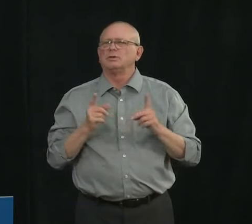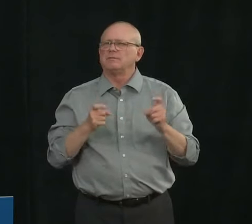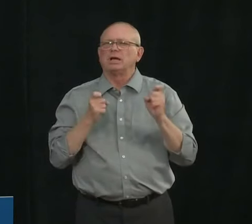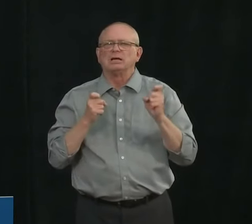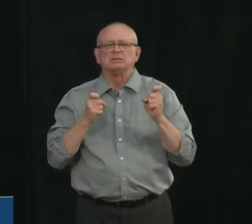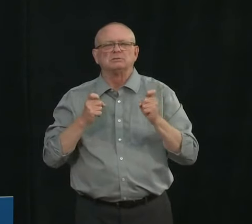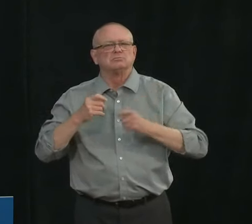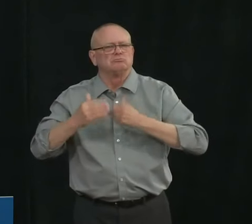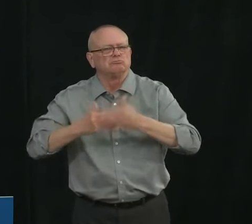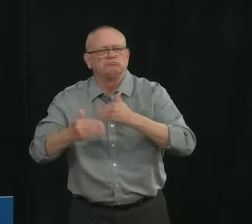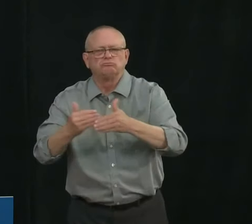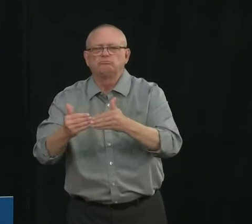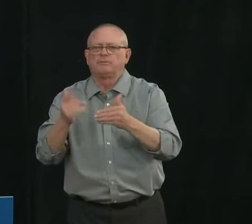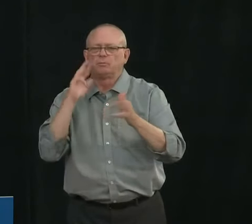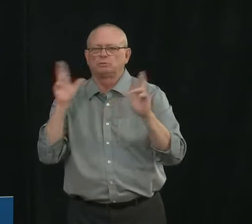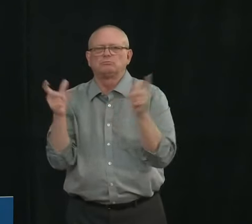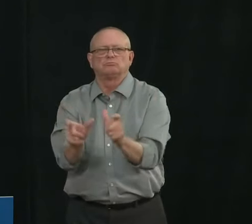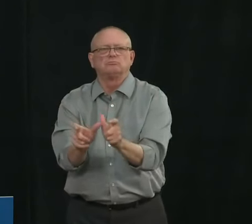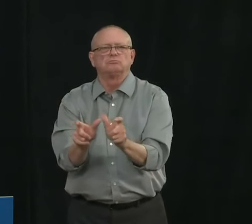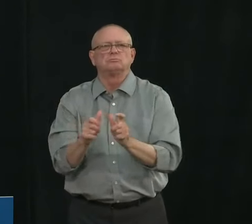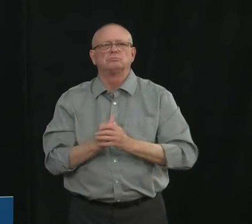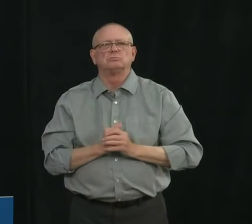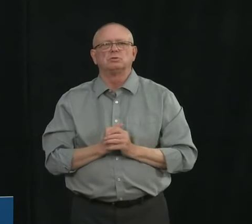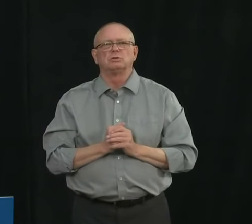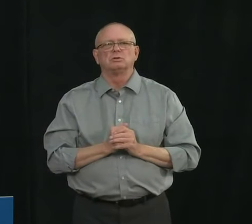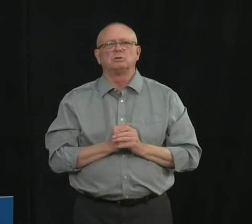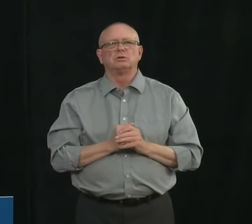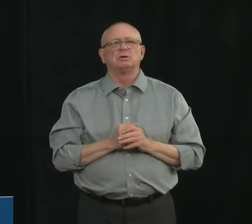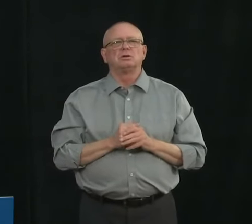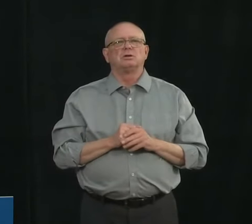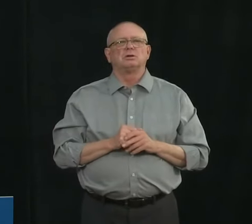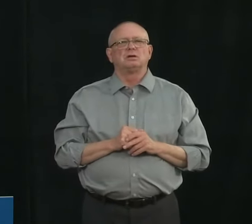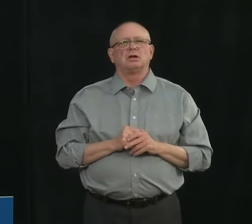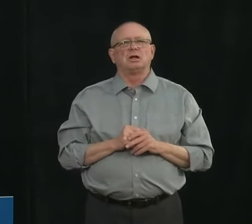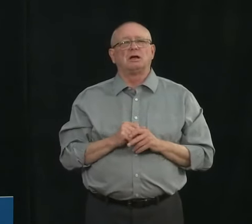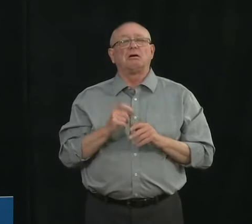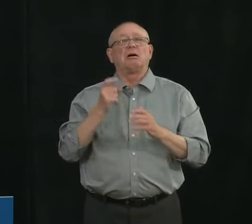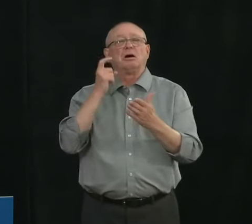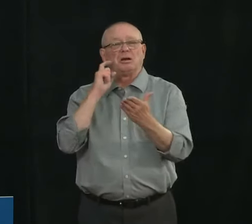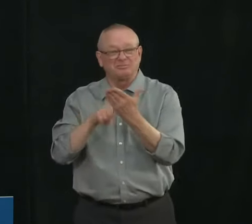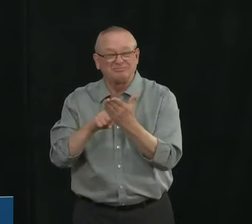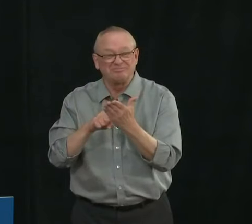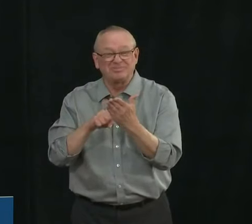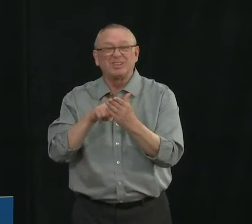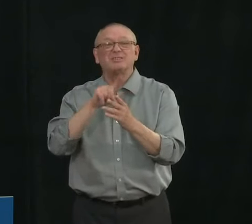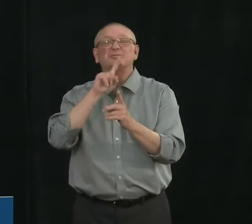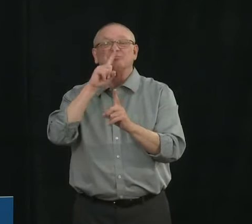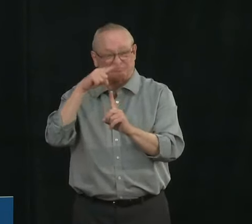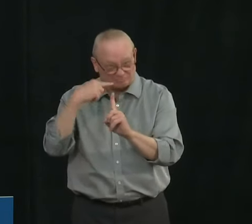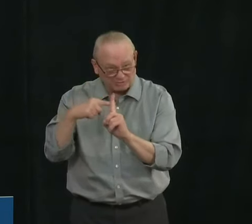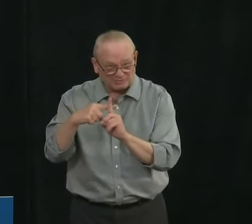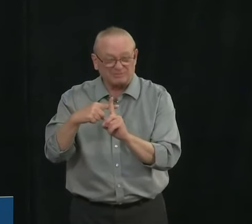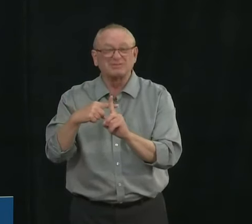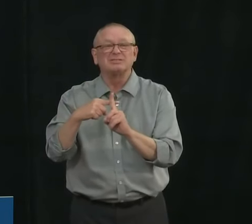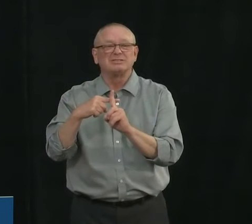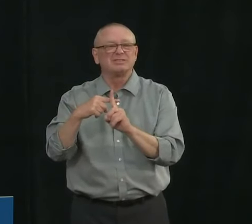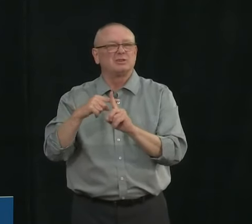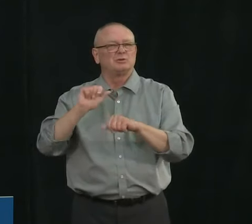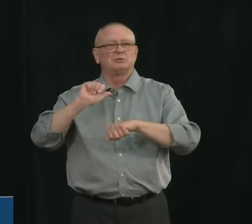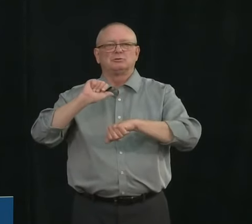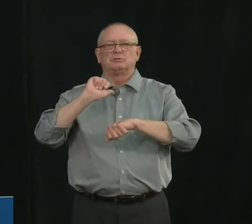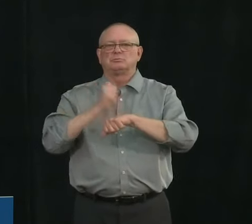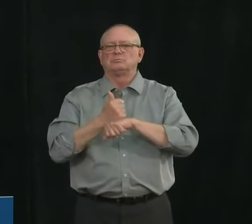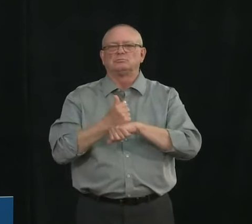and then as soon as there is any kind of positive test result that immediate outbreak measures are put in place